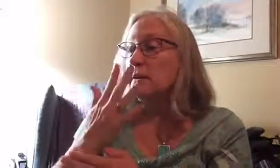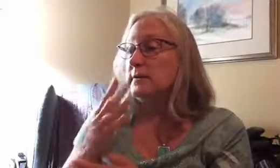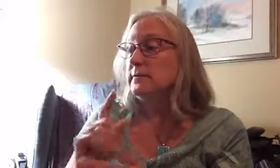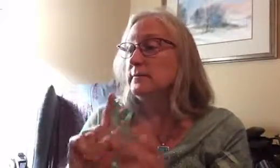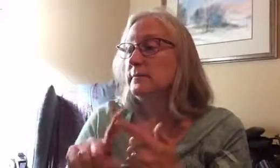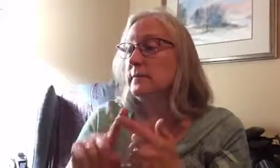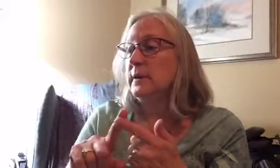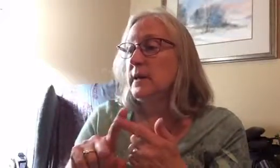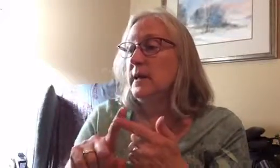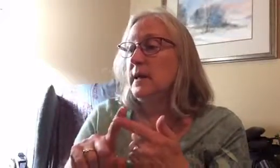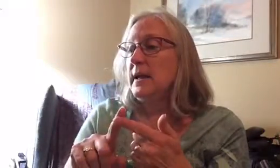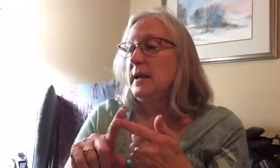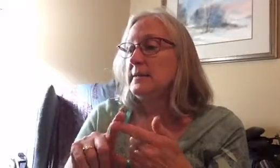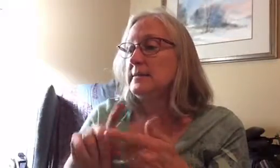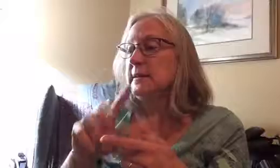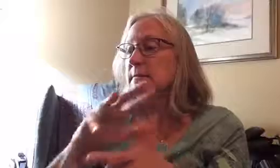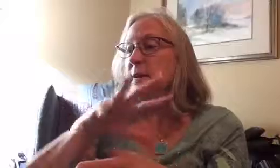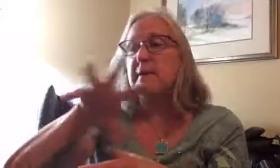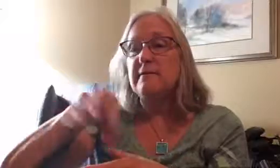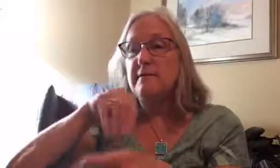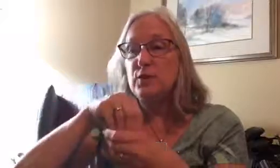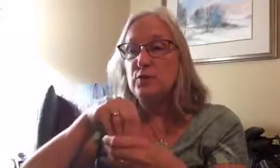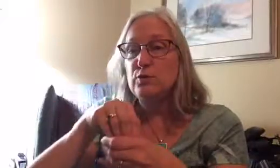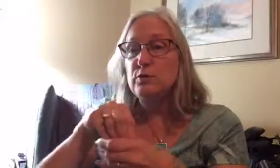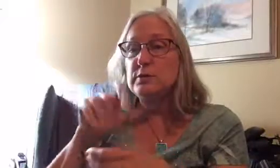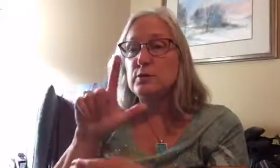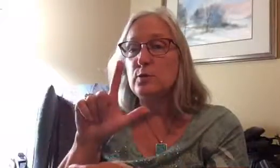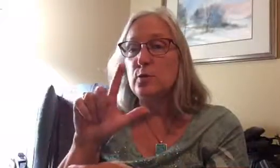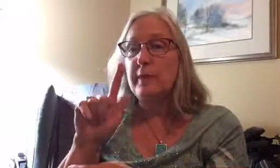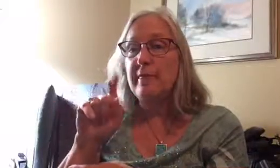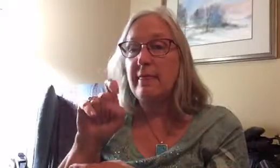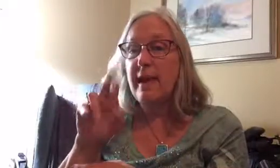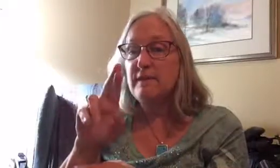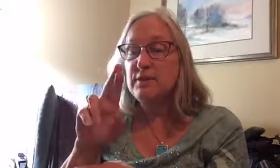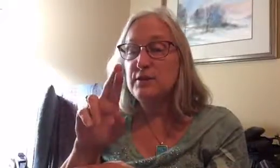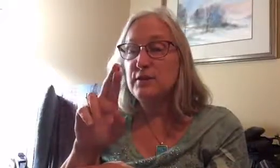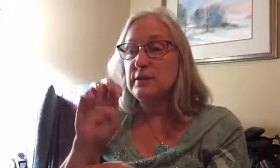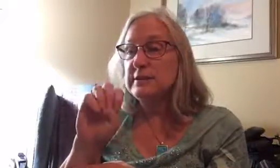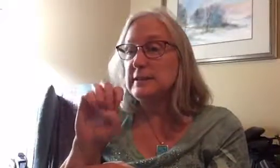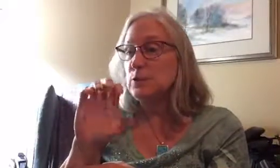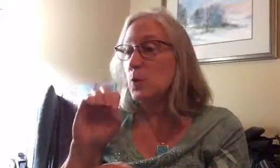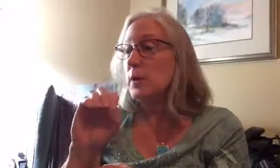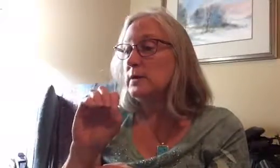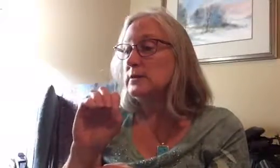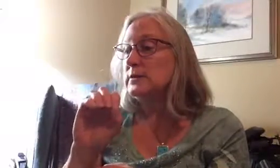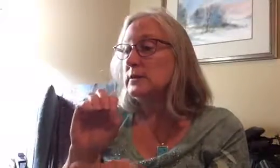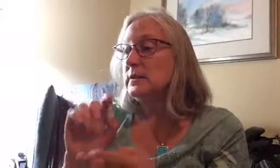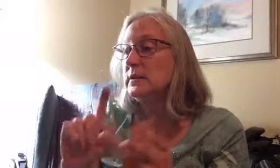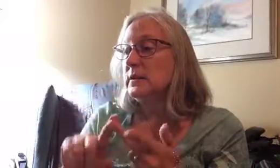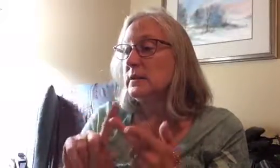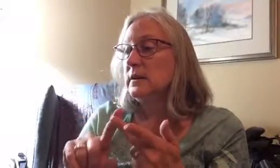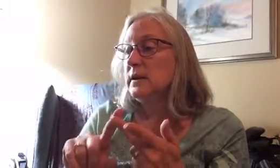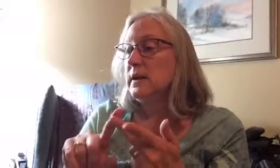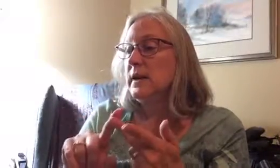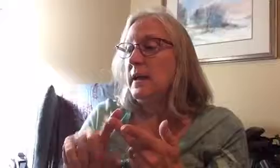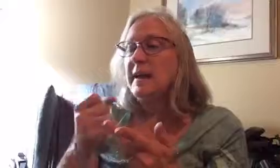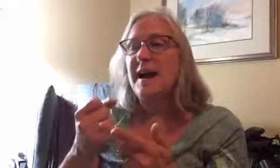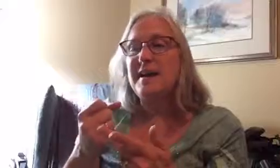it's um infused with lavender essential oils it kind